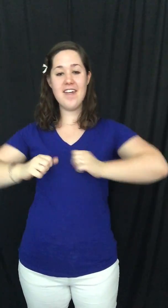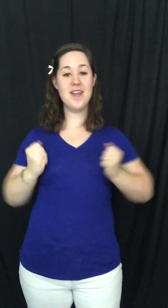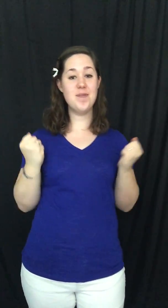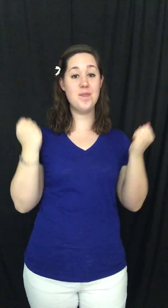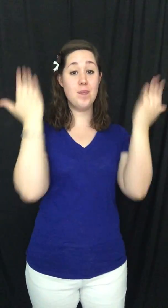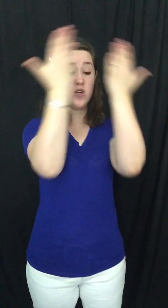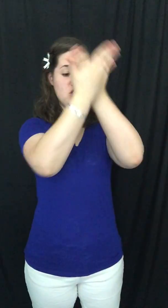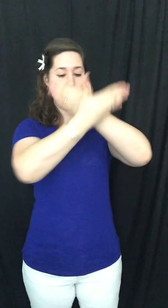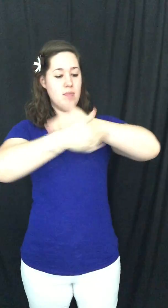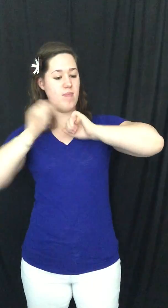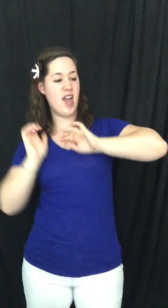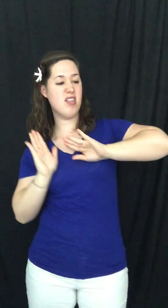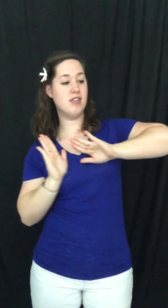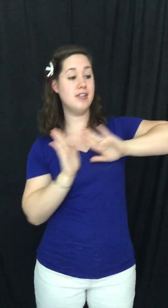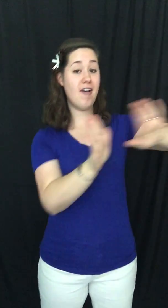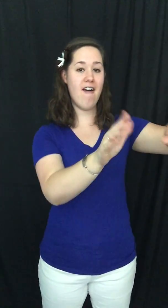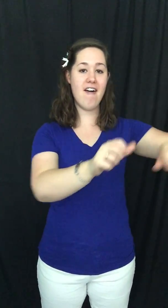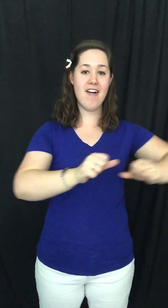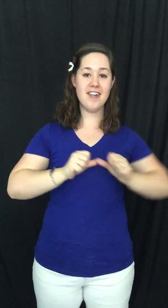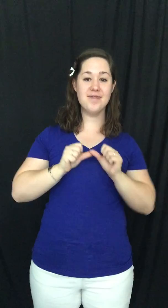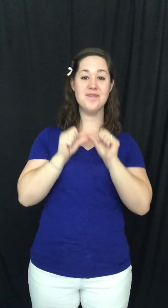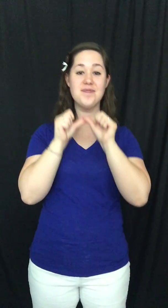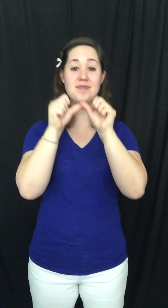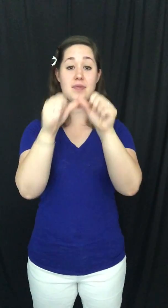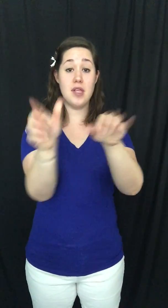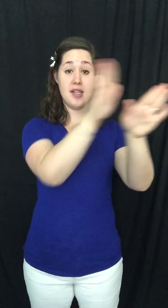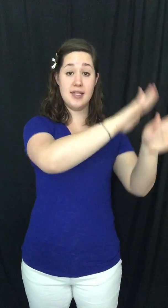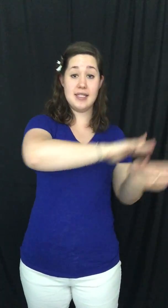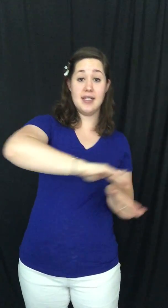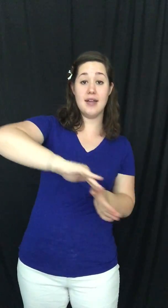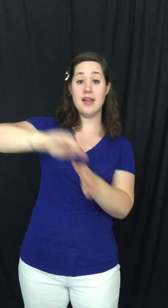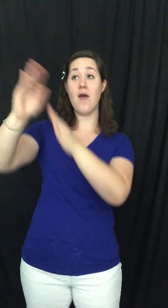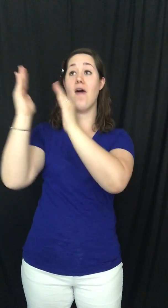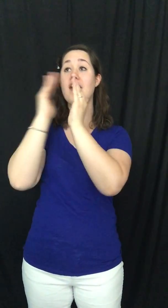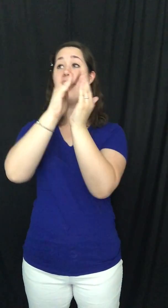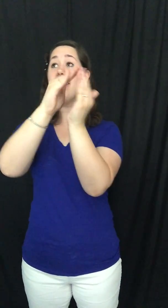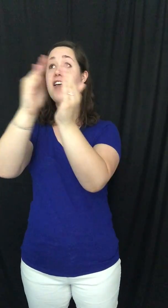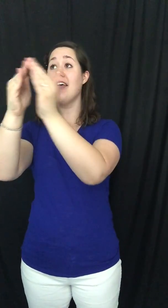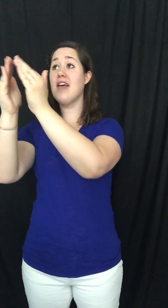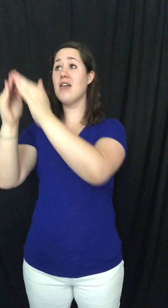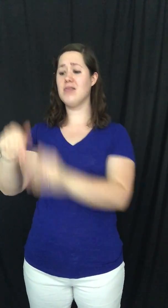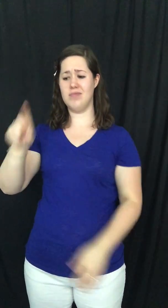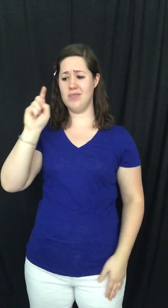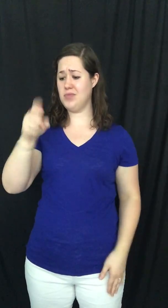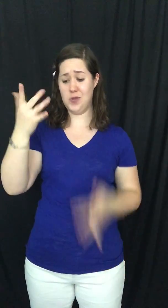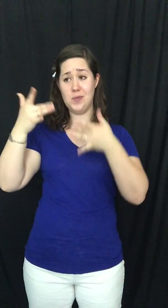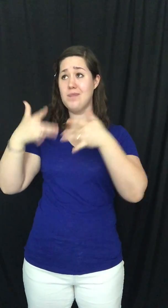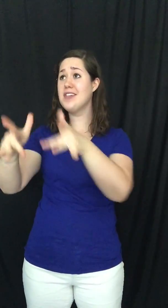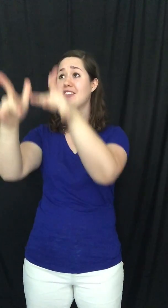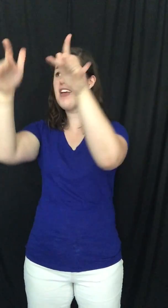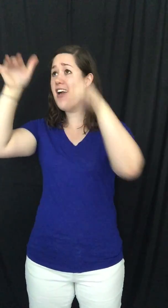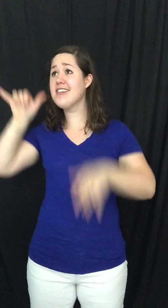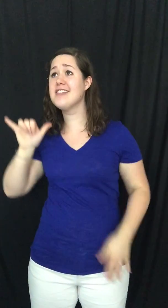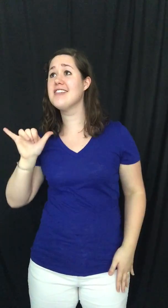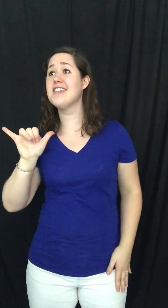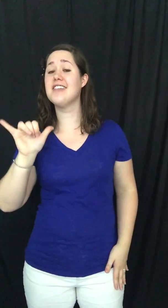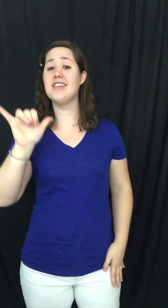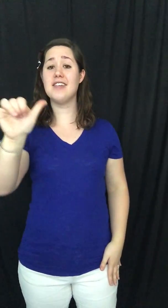keep on pushing back the dark The city on a hill, it should be shining still